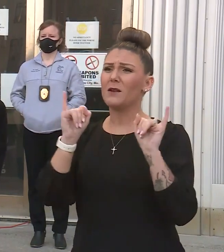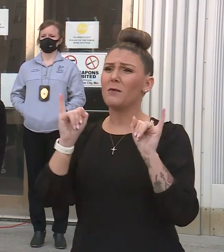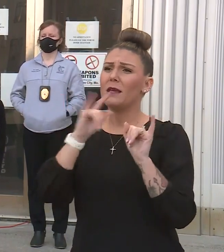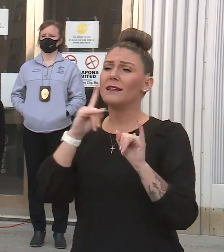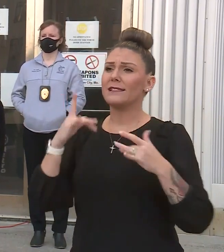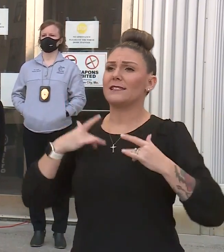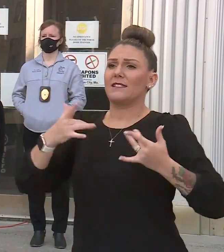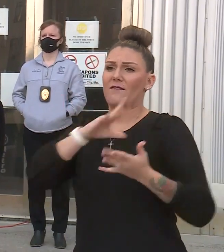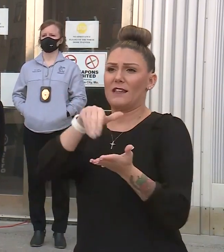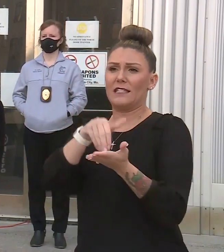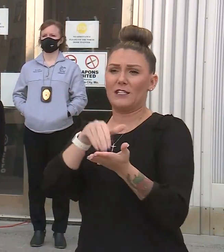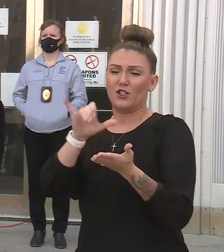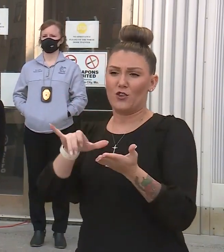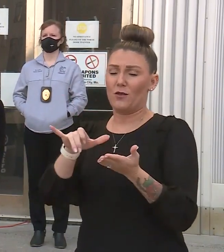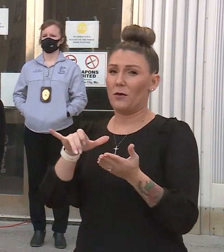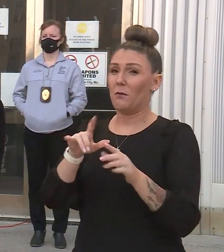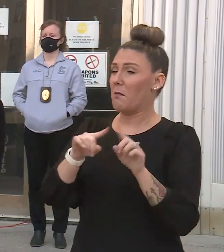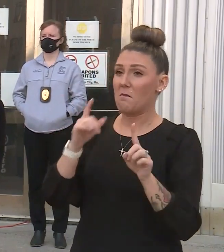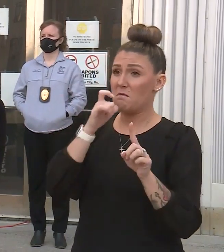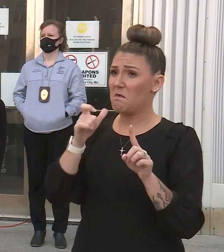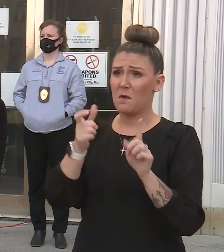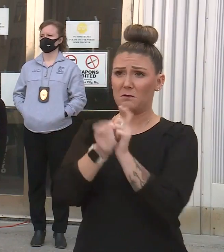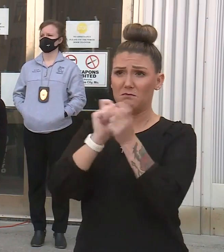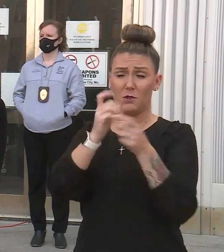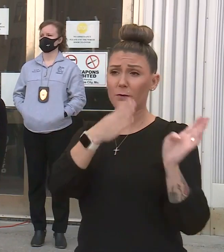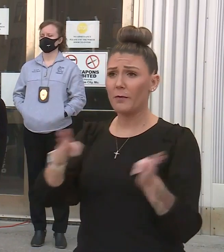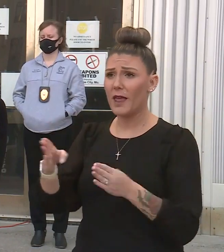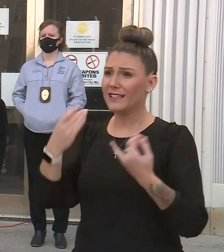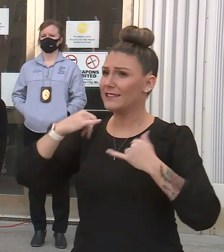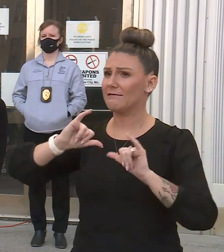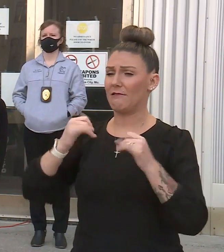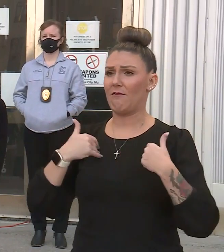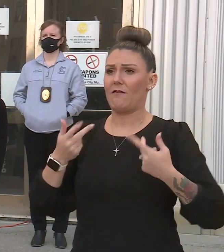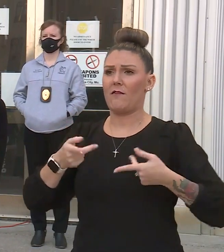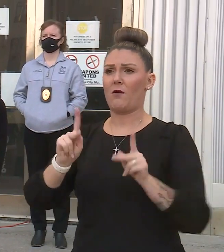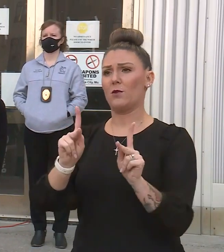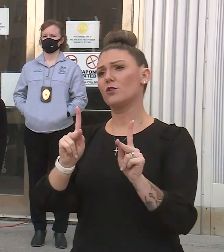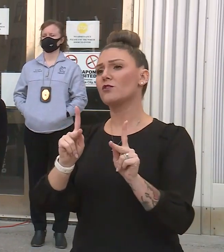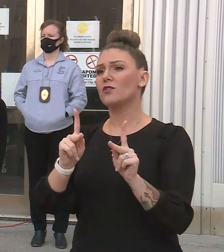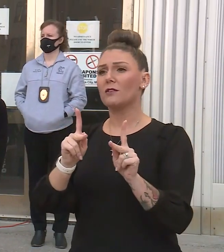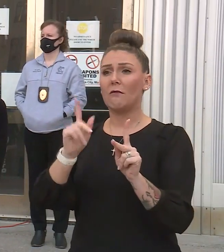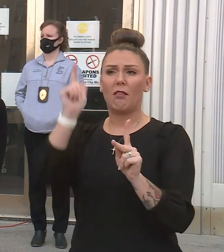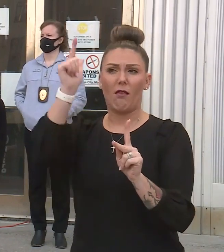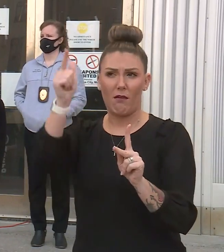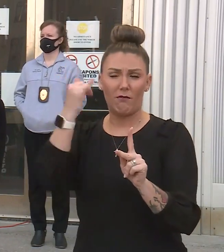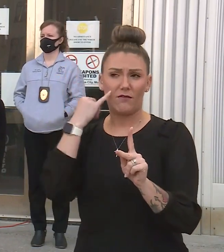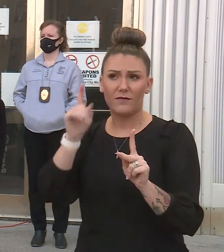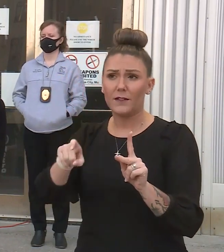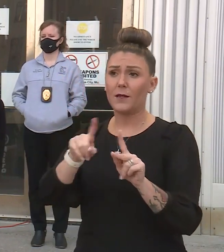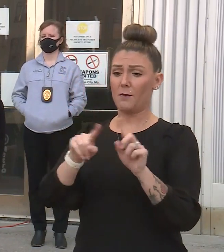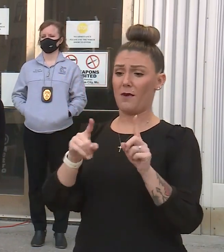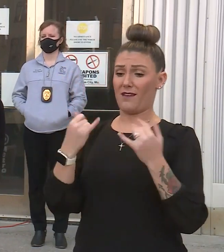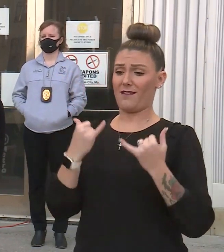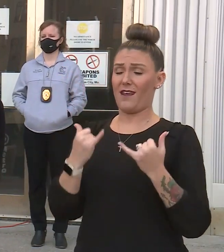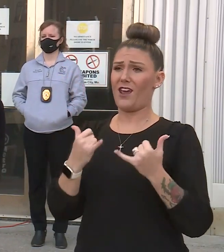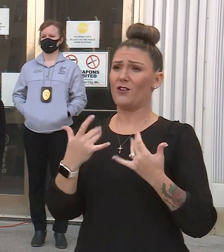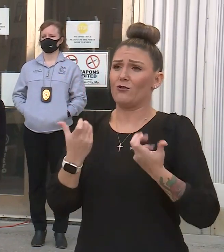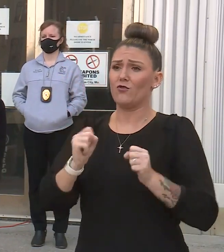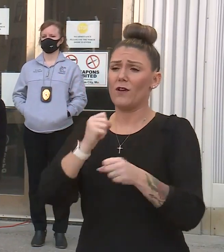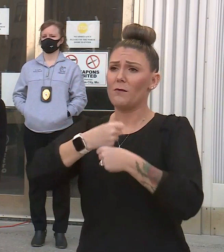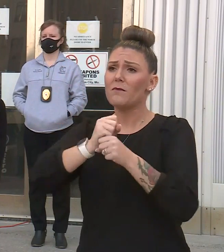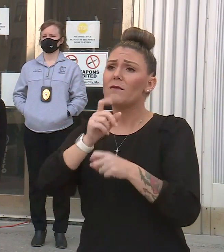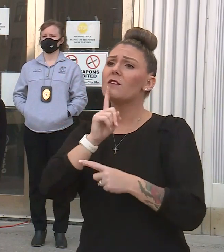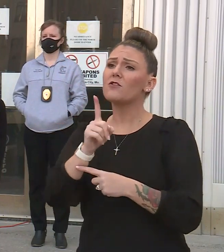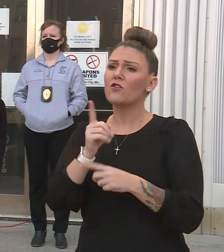locations. I don't think those plans have changed, and so we would still have that opportunity at some point later. But for now, we're trying to make sure